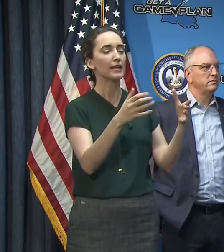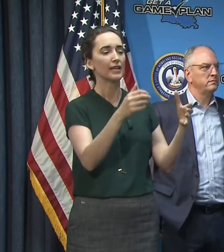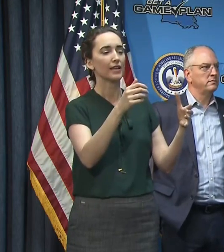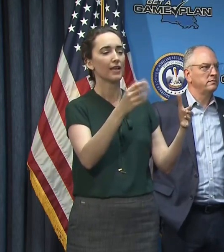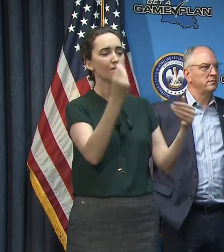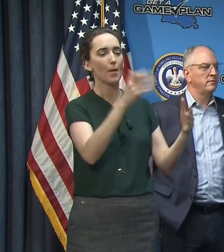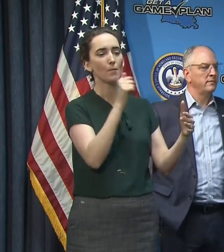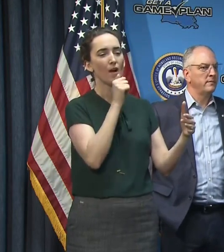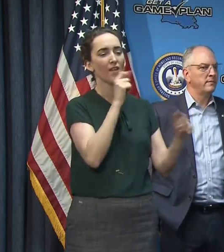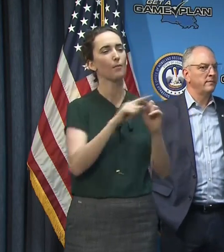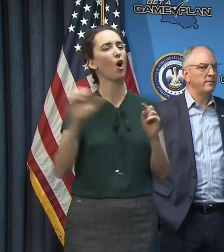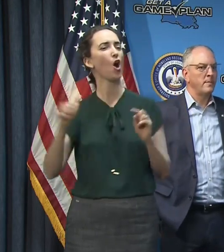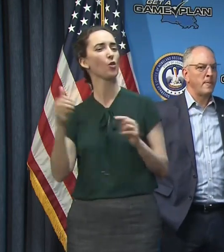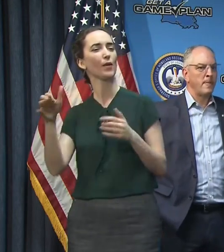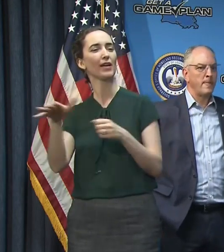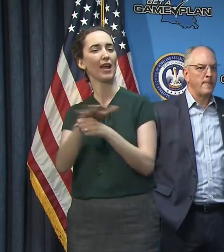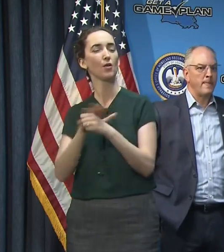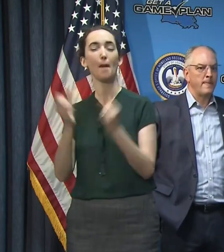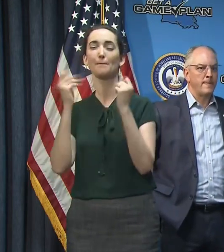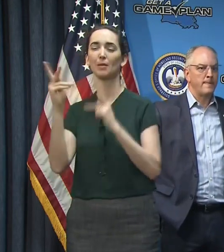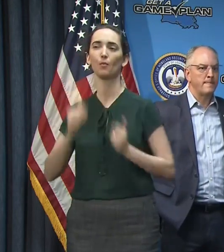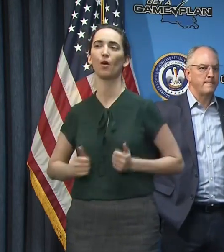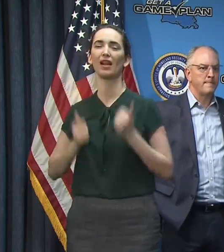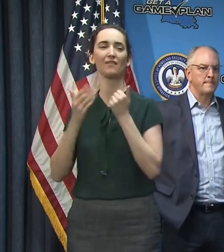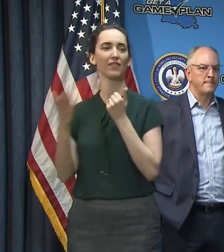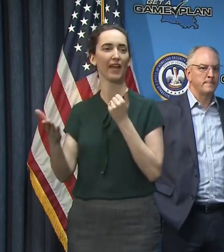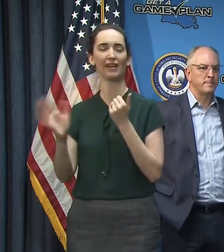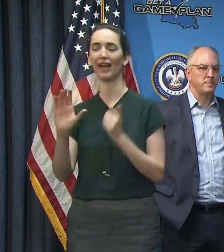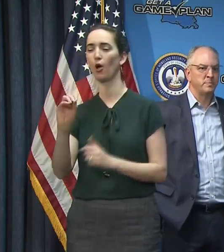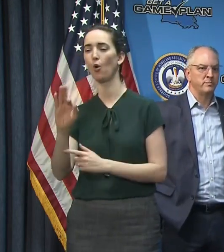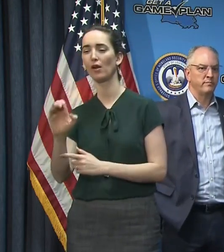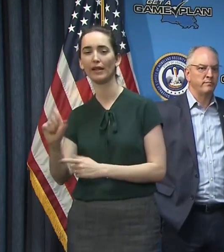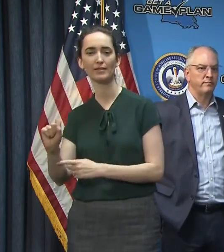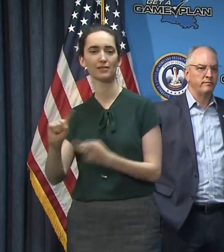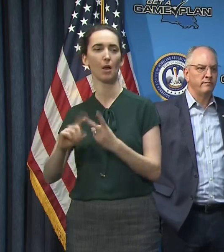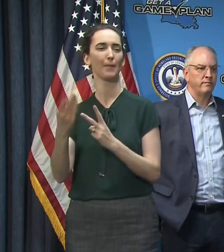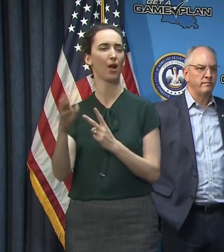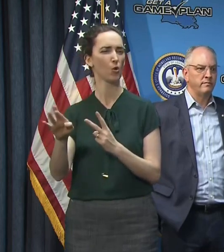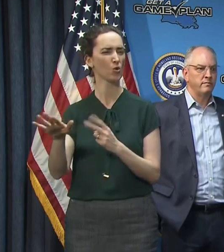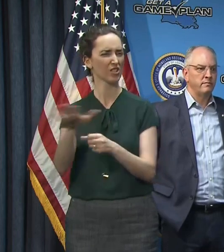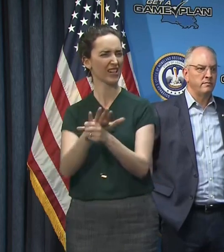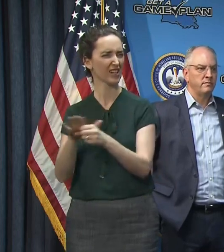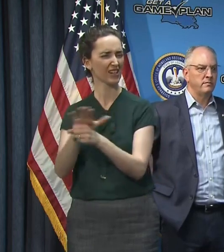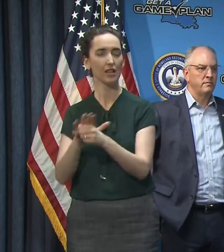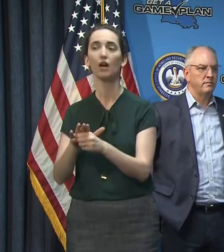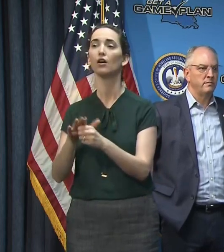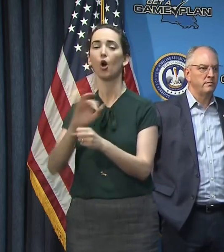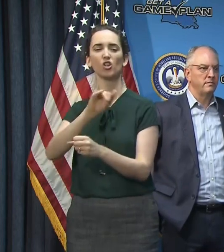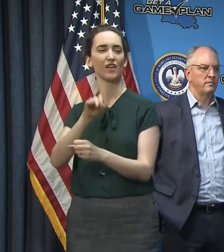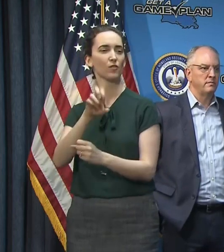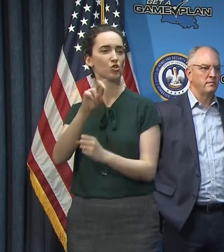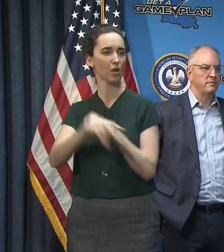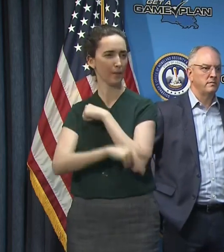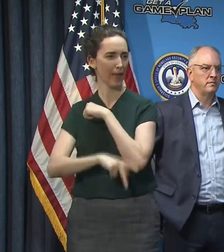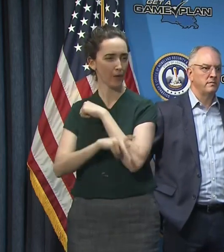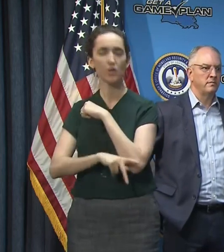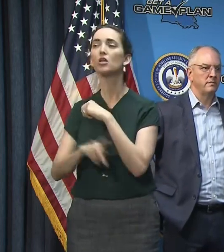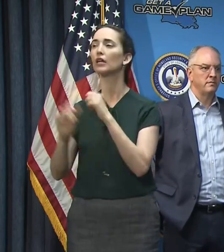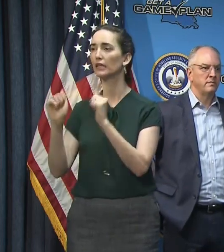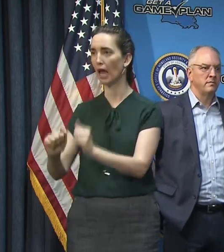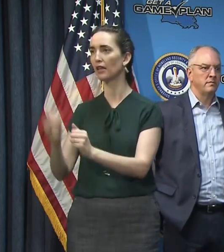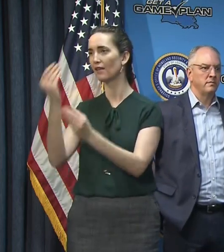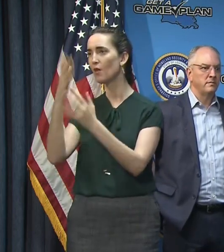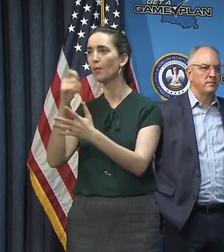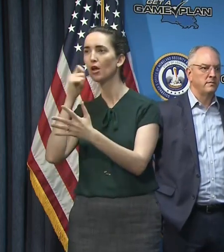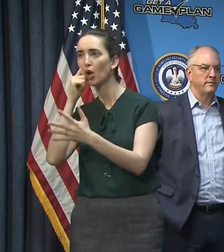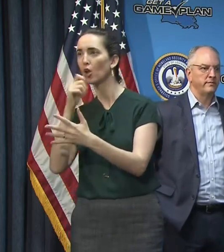Baton Rouge, other places where we have lots, large numbers starting to give that, that data out. Then the, the other factor we need to look at is, uh,